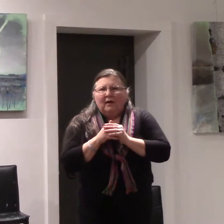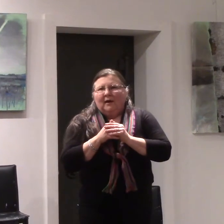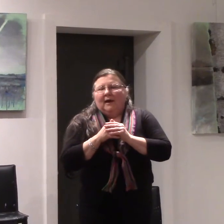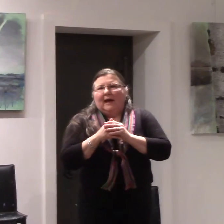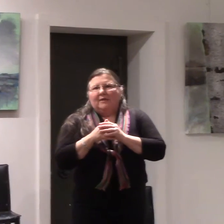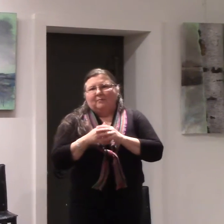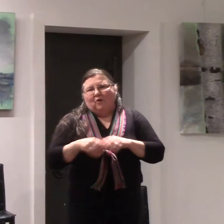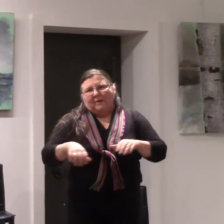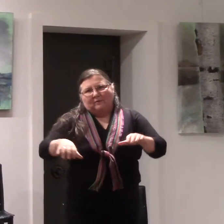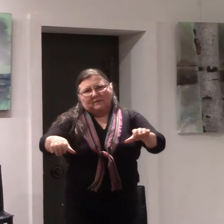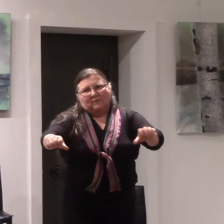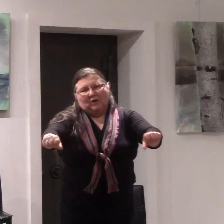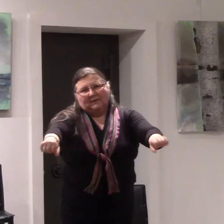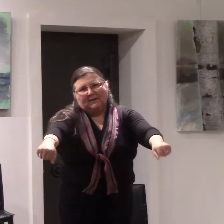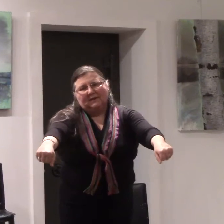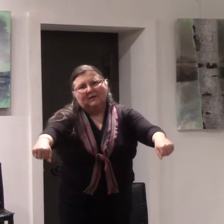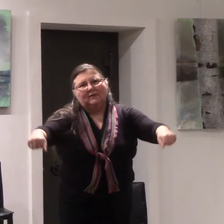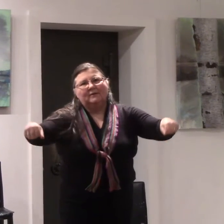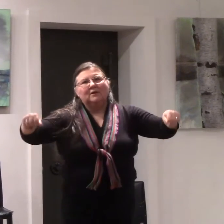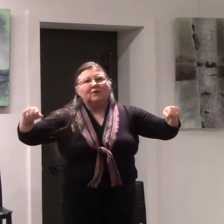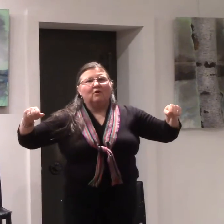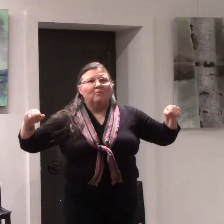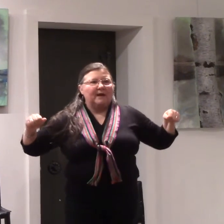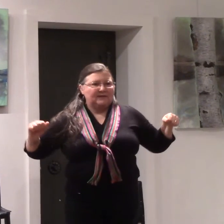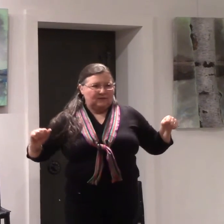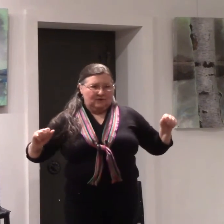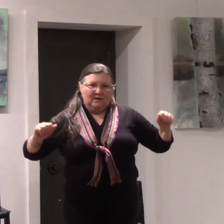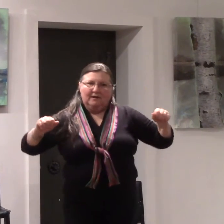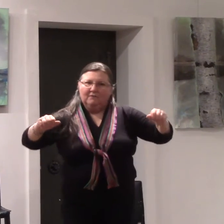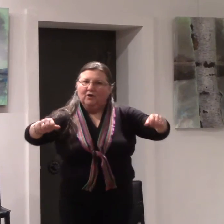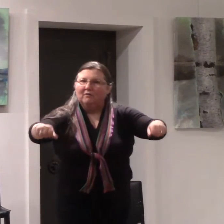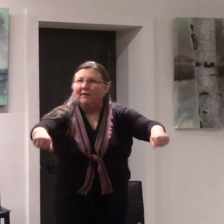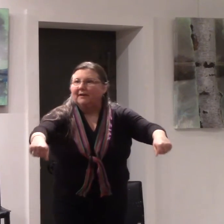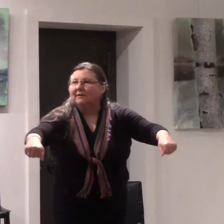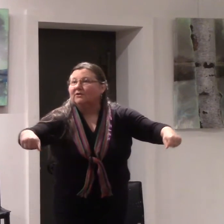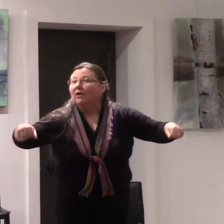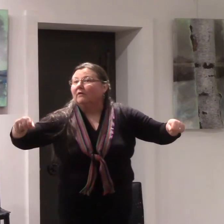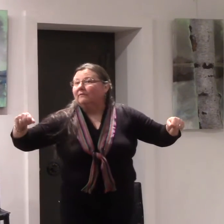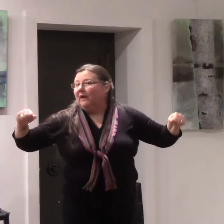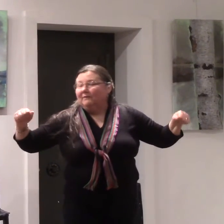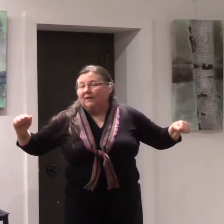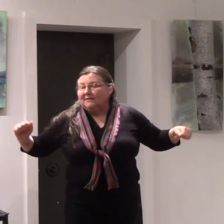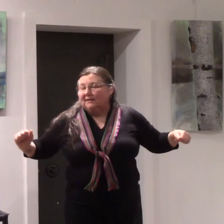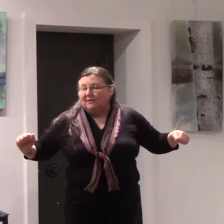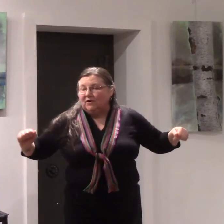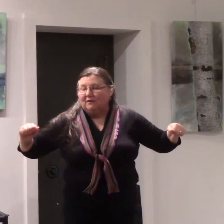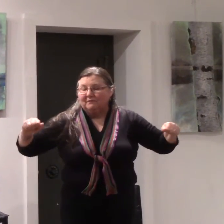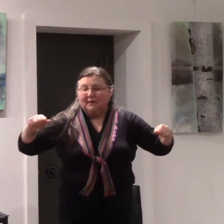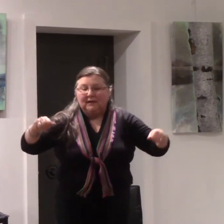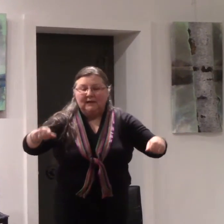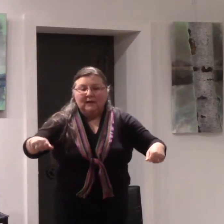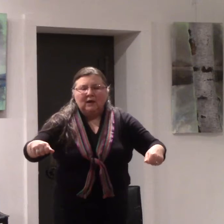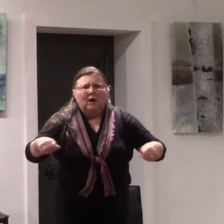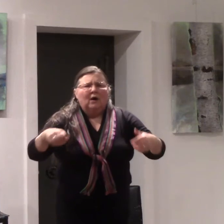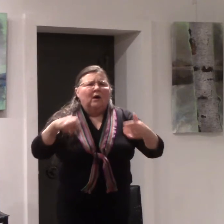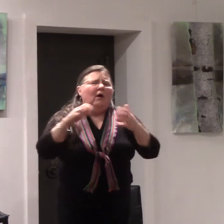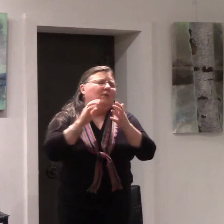And the boatman responds, No, master, I have not read geography. I have not studied geography. Oh,